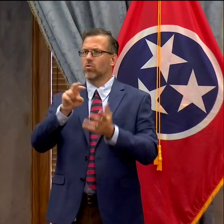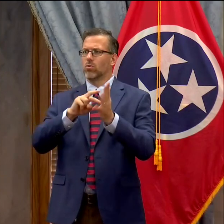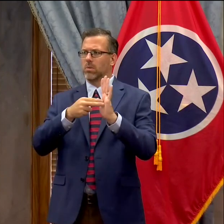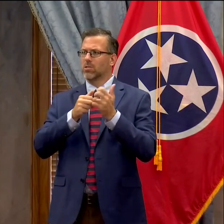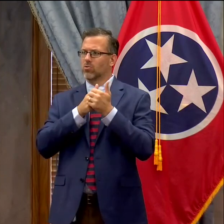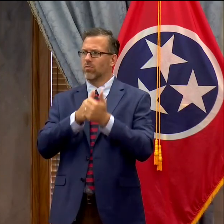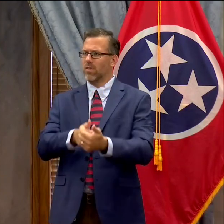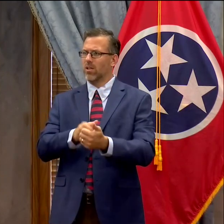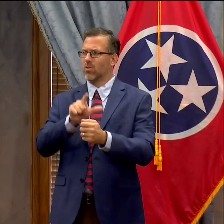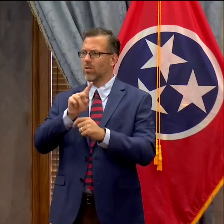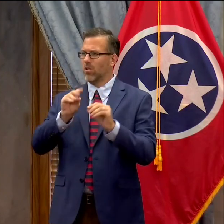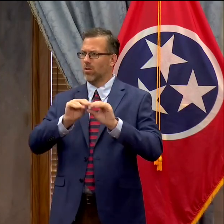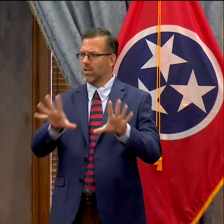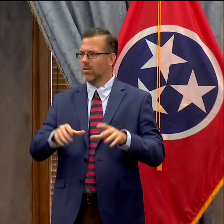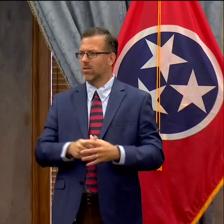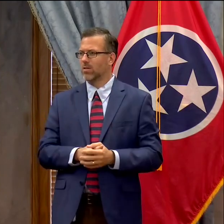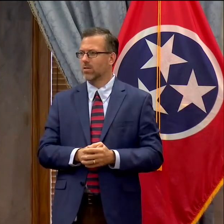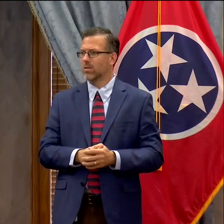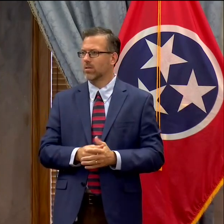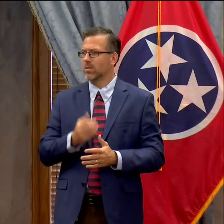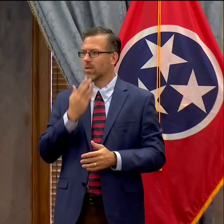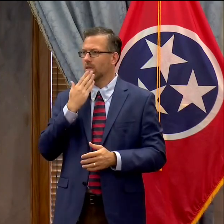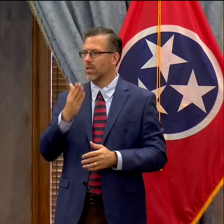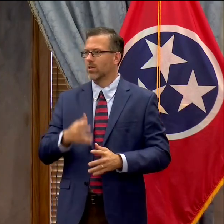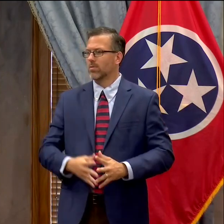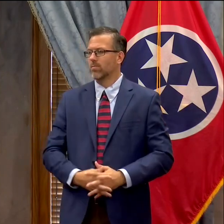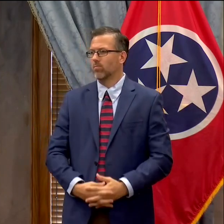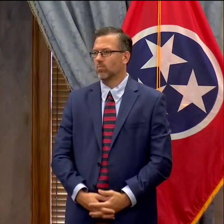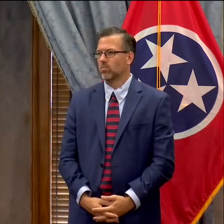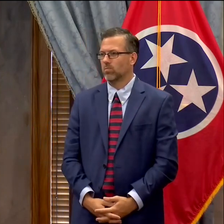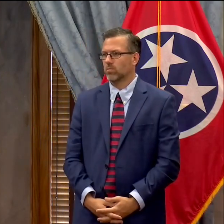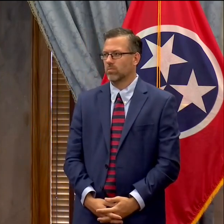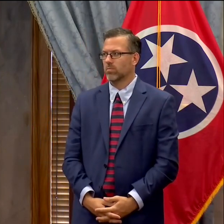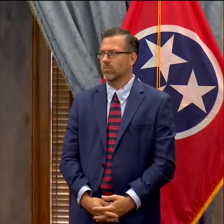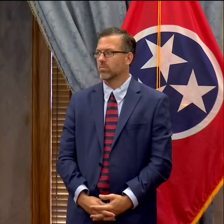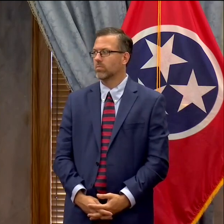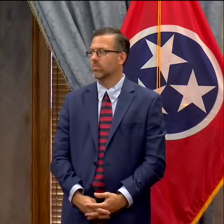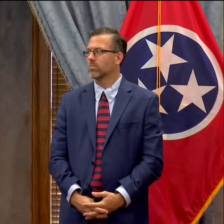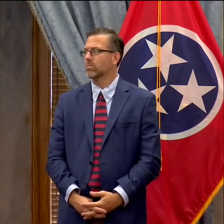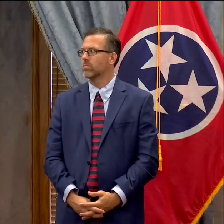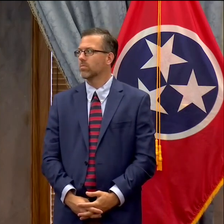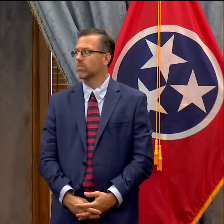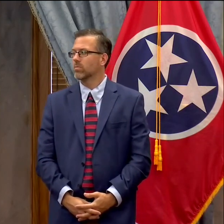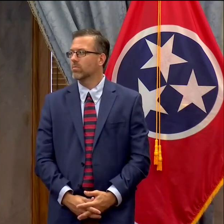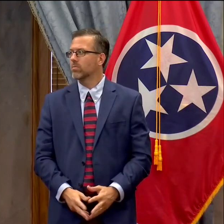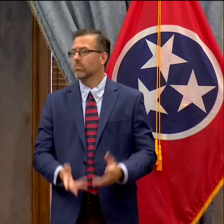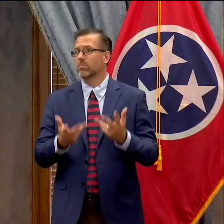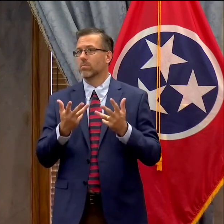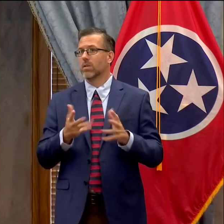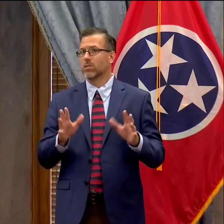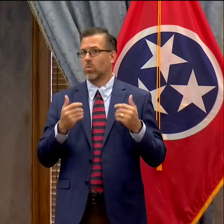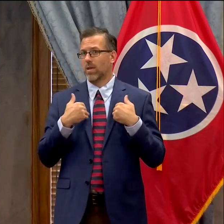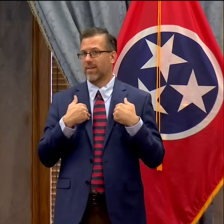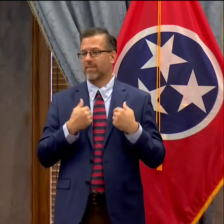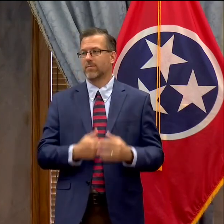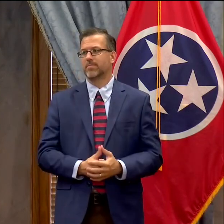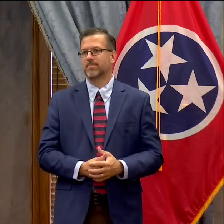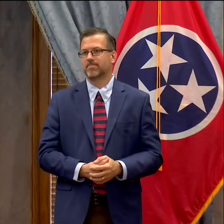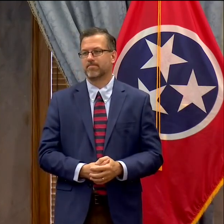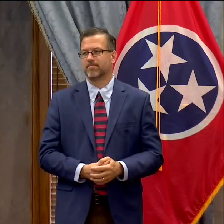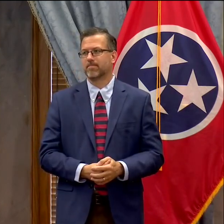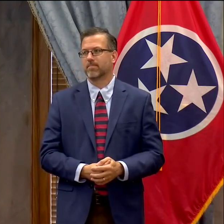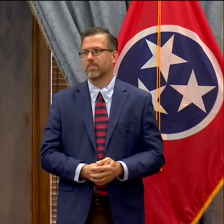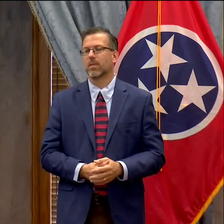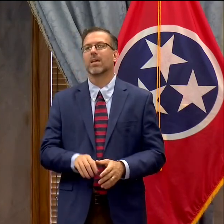right direction here thank you you governor that's the time we have for questions I do have one more